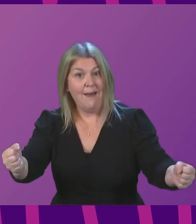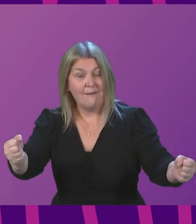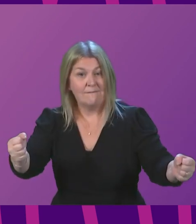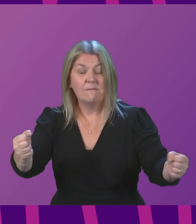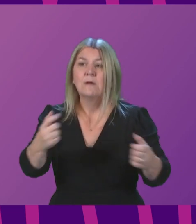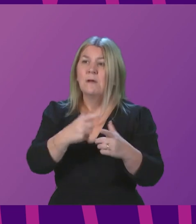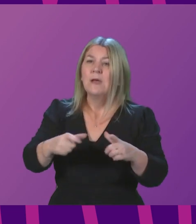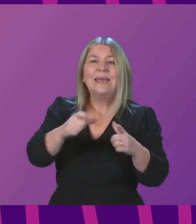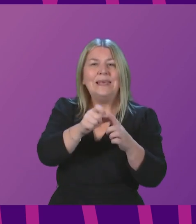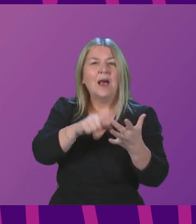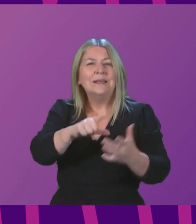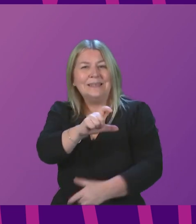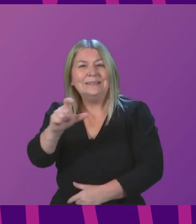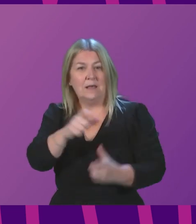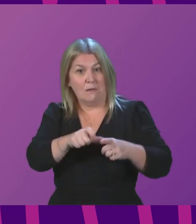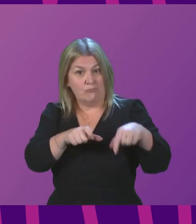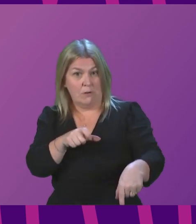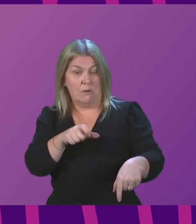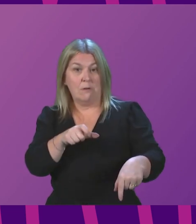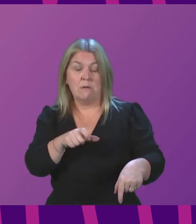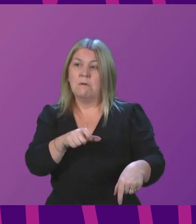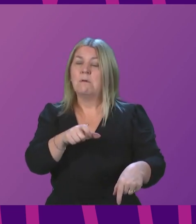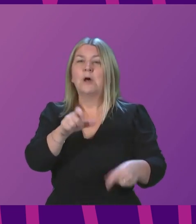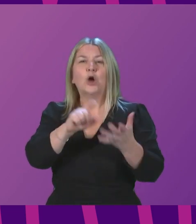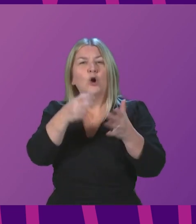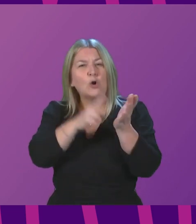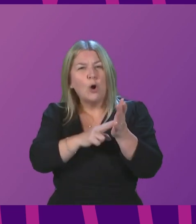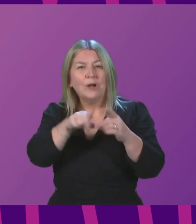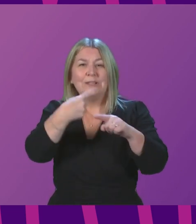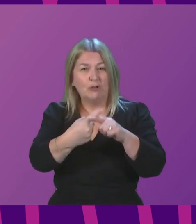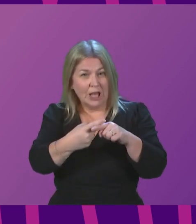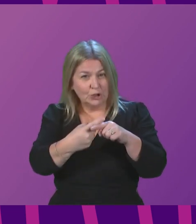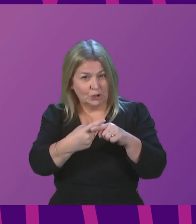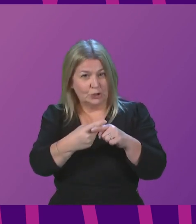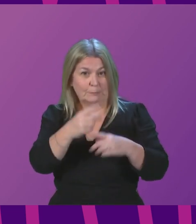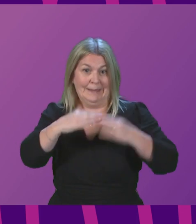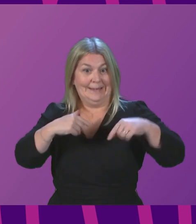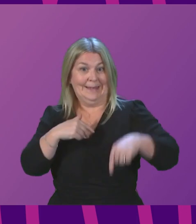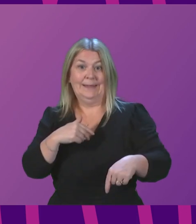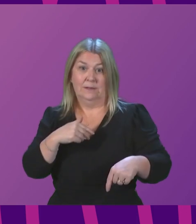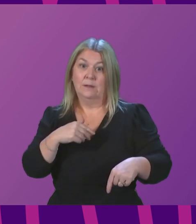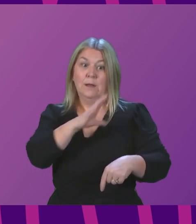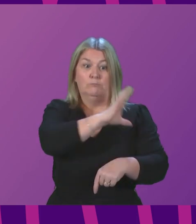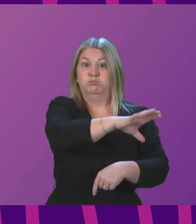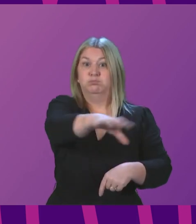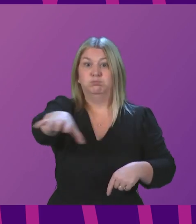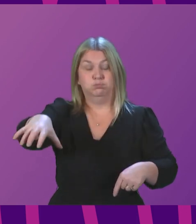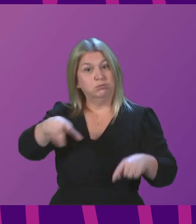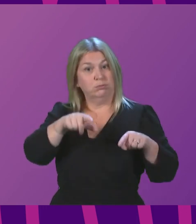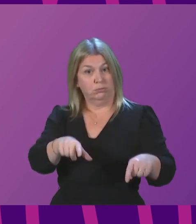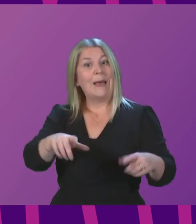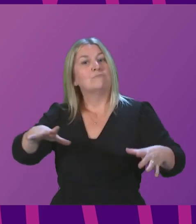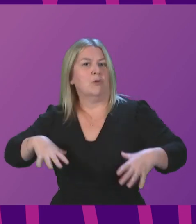International Conference Centre, for example, the Edinburgh Corn Exchange, these are all under active